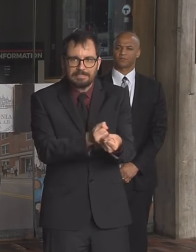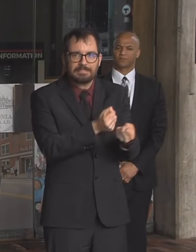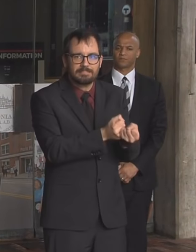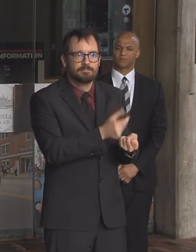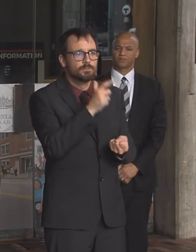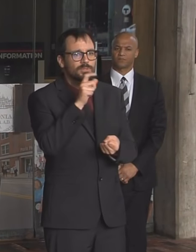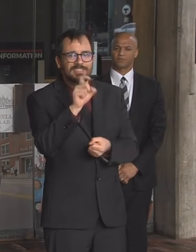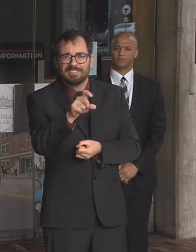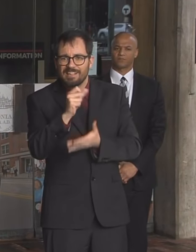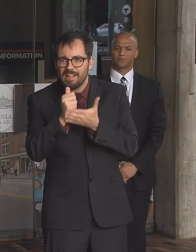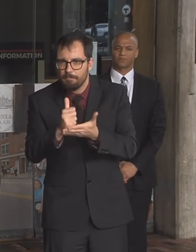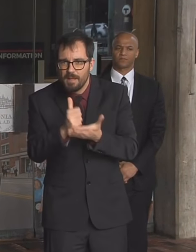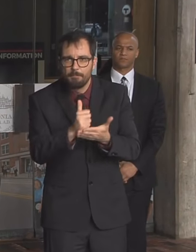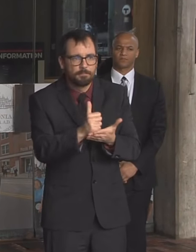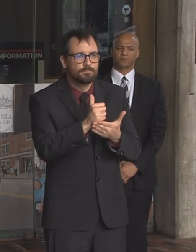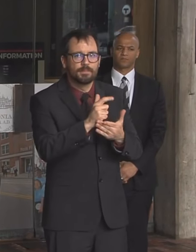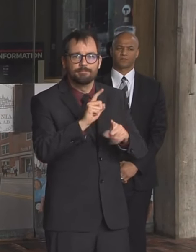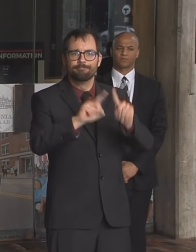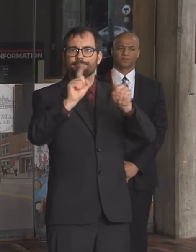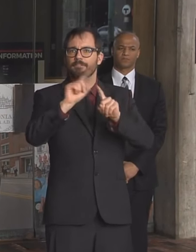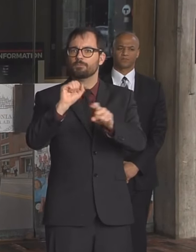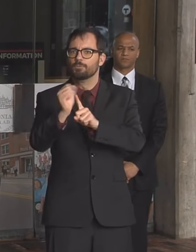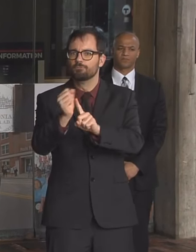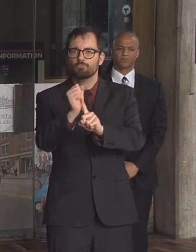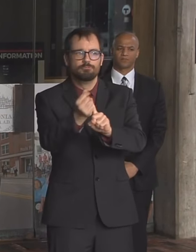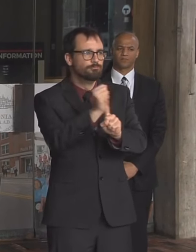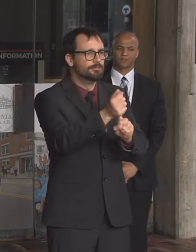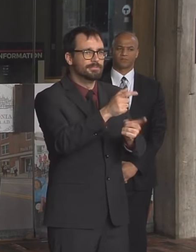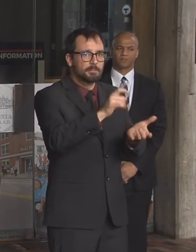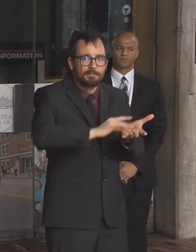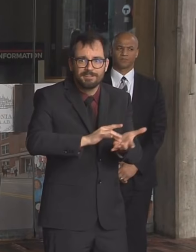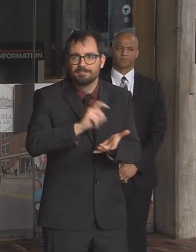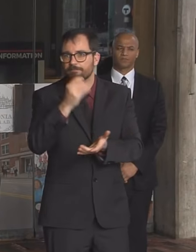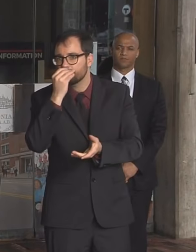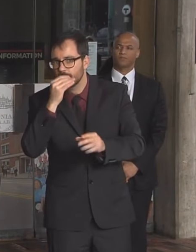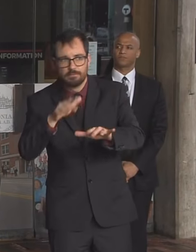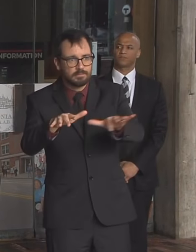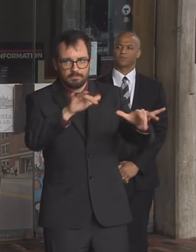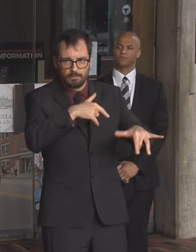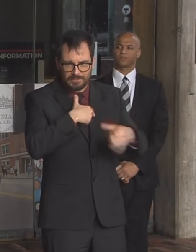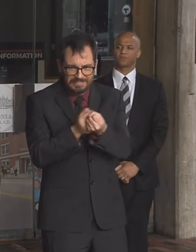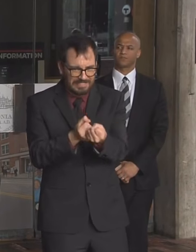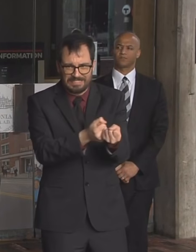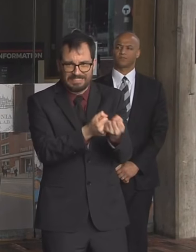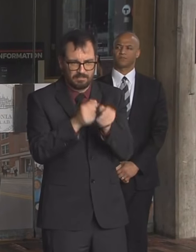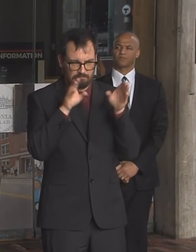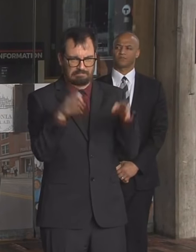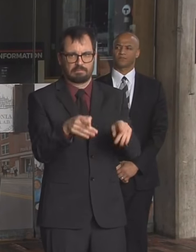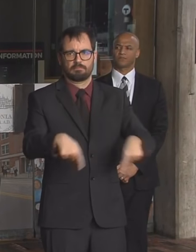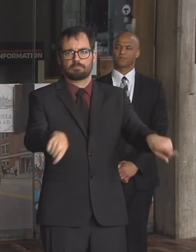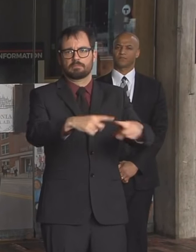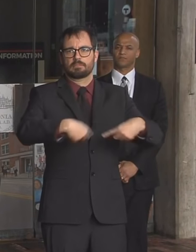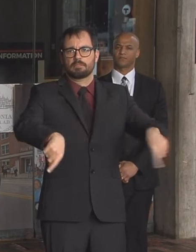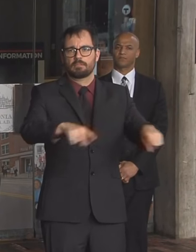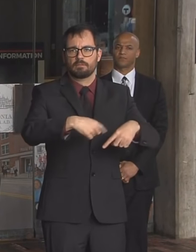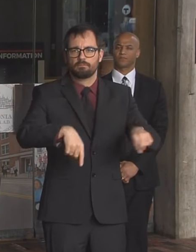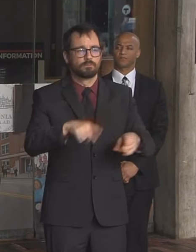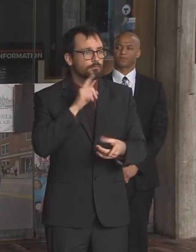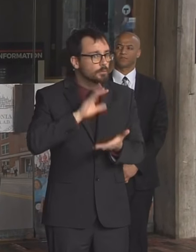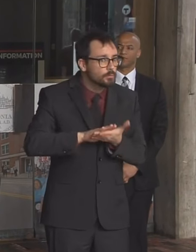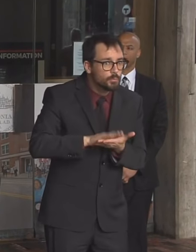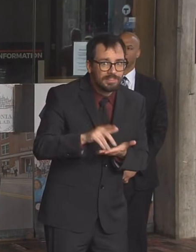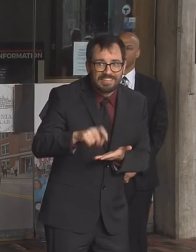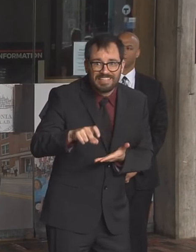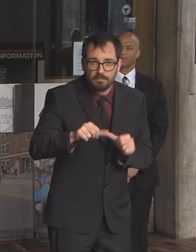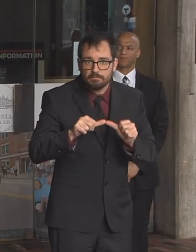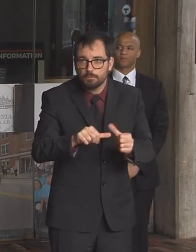we're making sure that we're making sure that our schools our kids have the materials they need uh so there's not one top priority everything